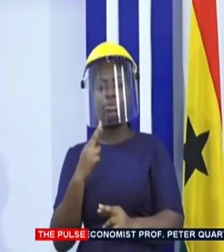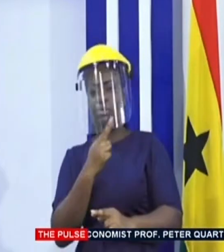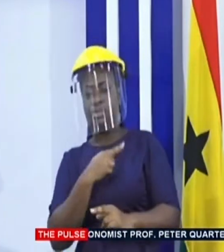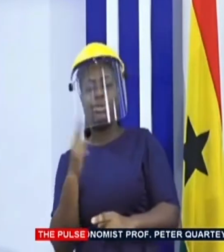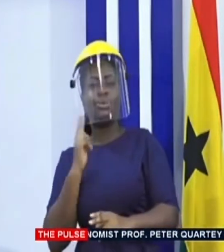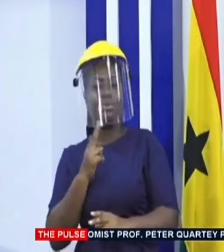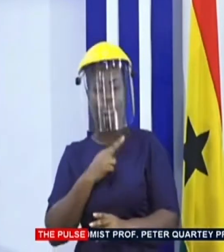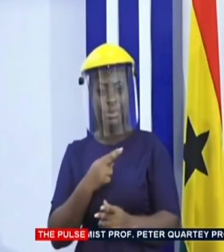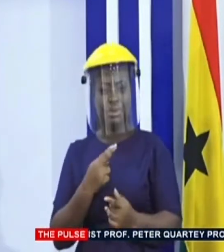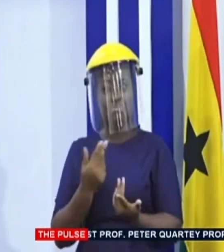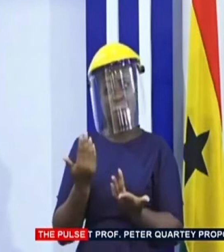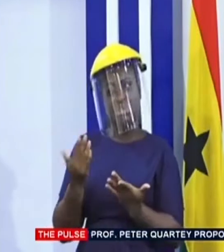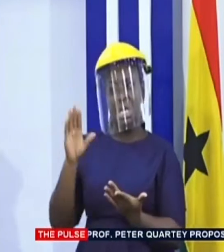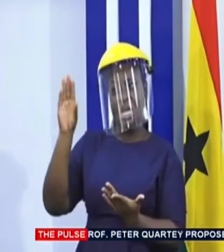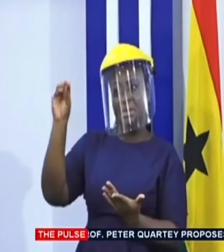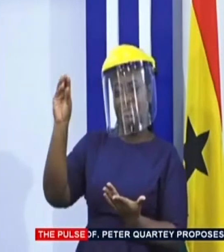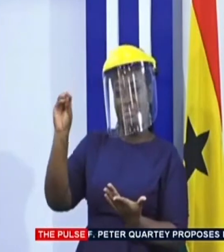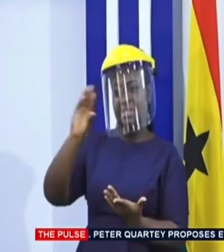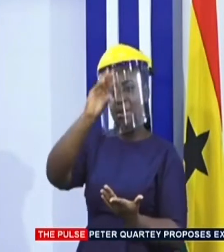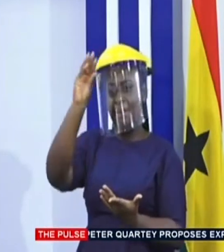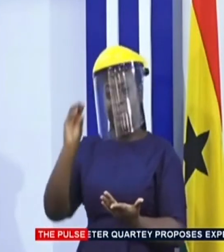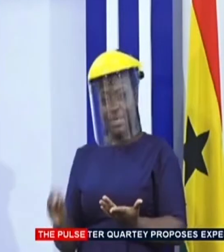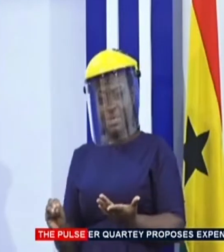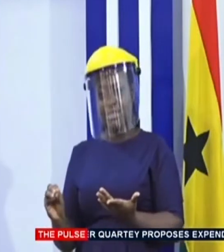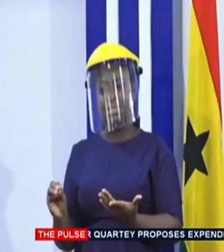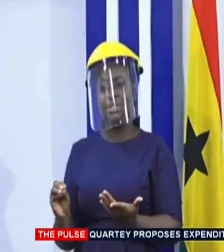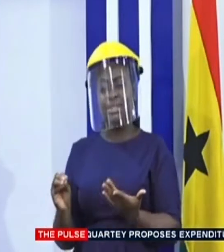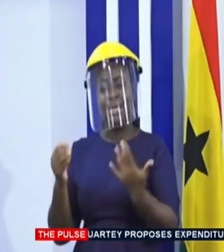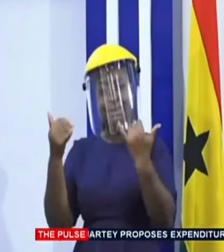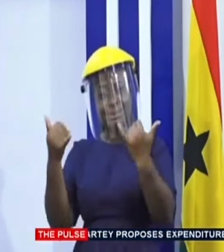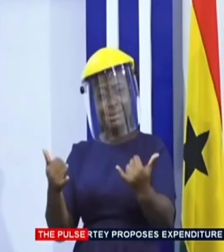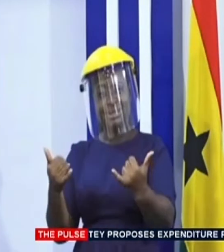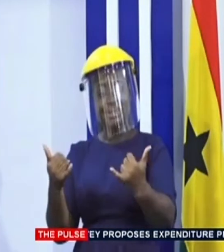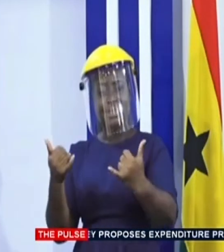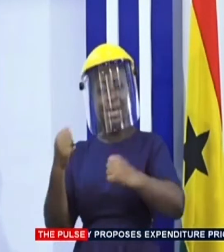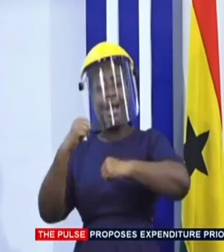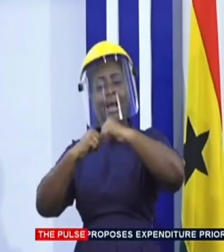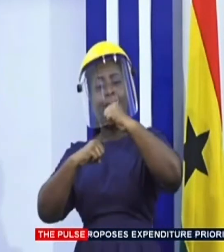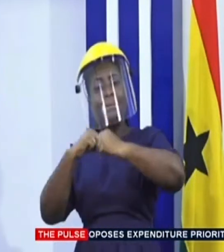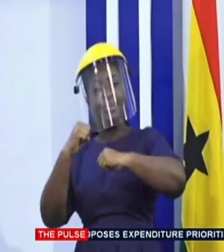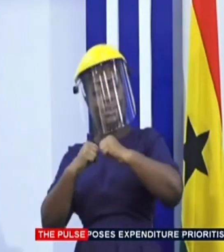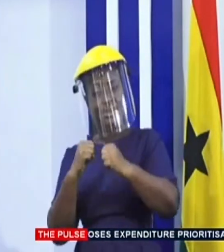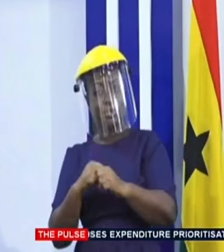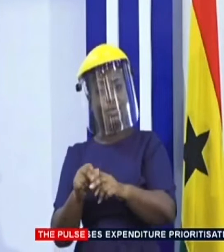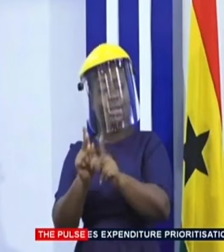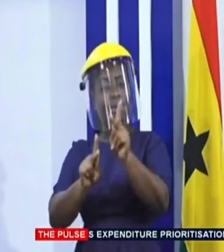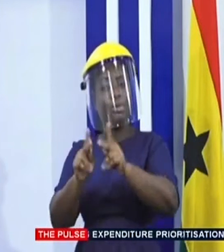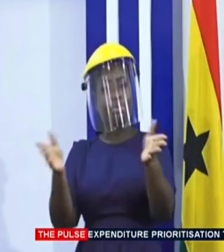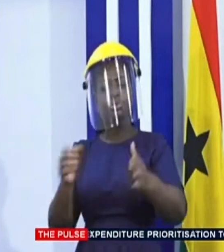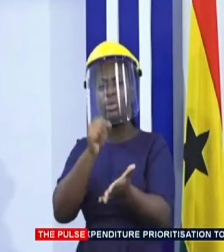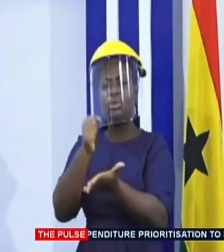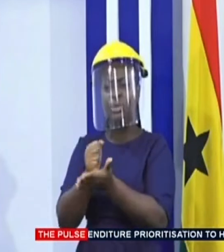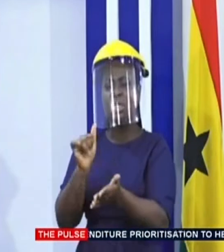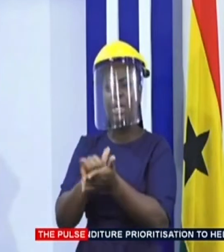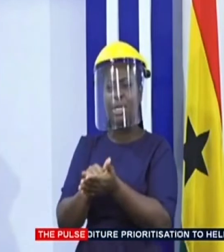to 50 percent of the current carrying capacity of the venue to ensure that